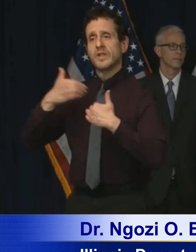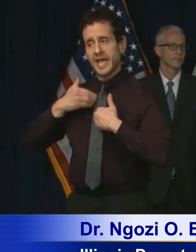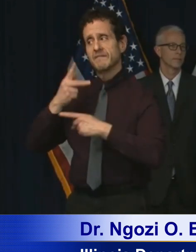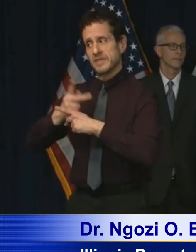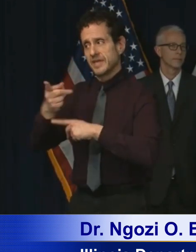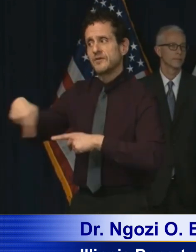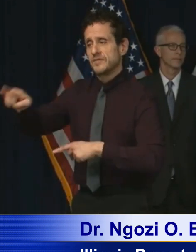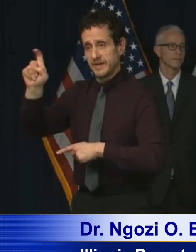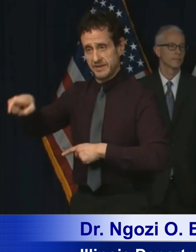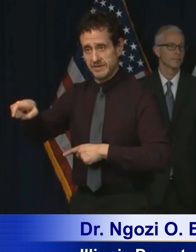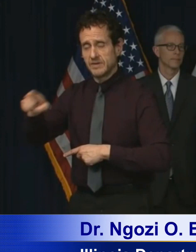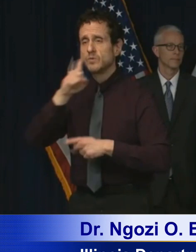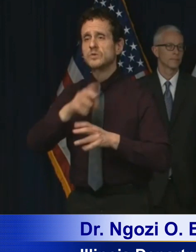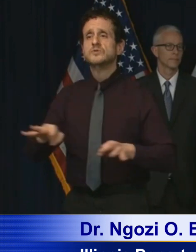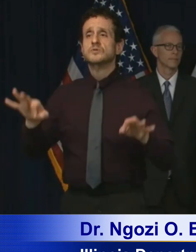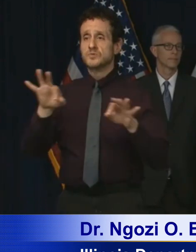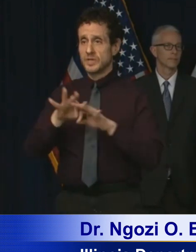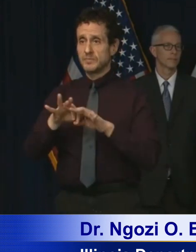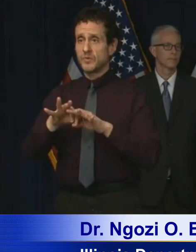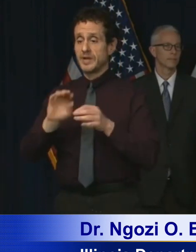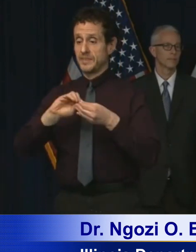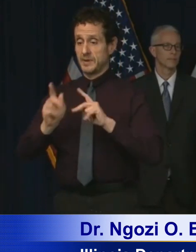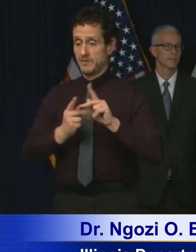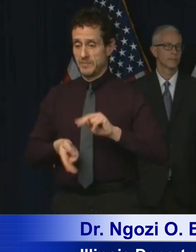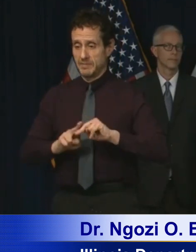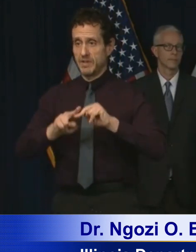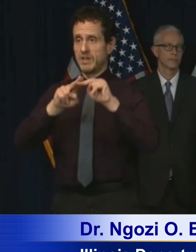that's why it's so important that we flatten the curve.